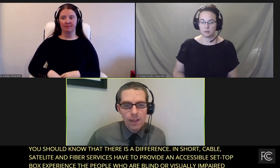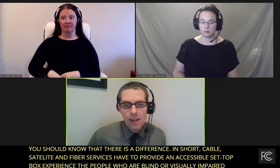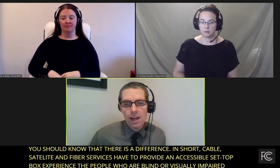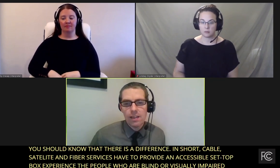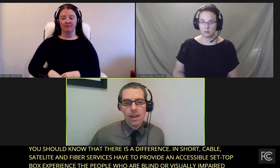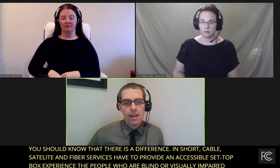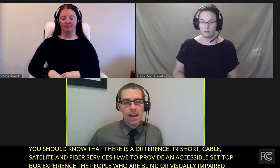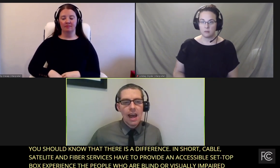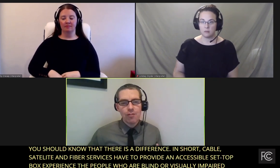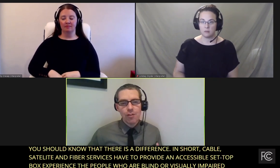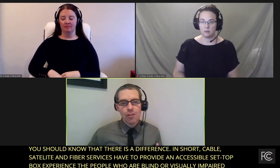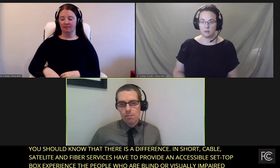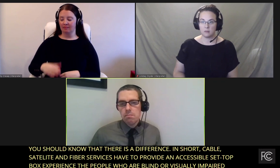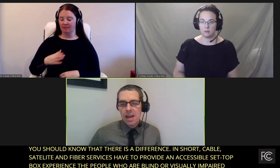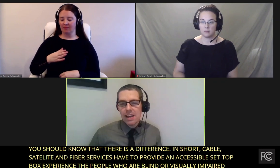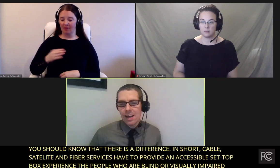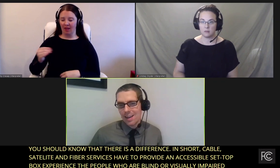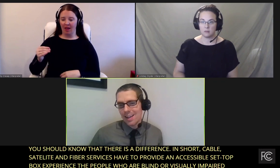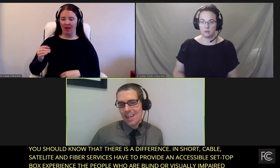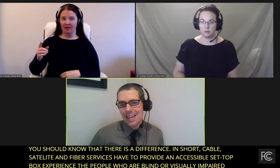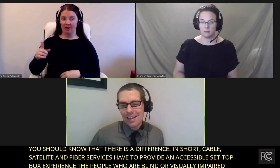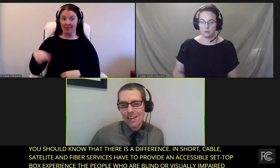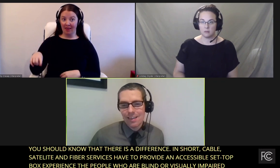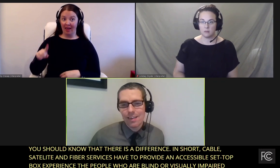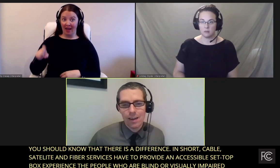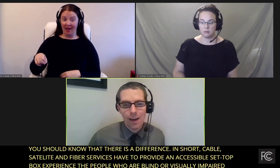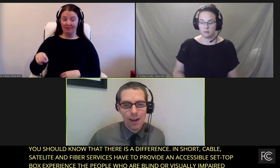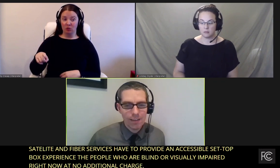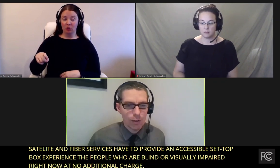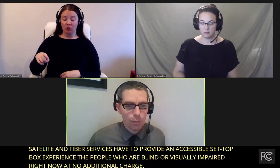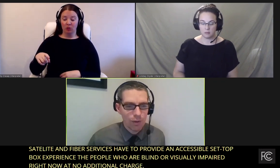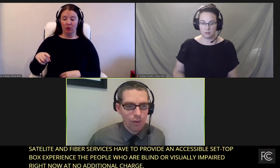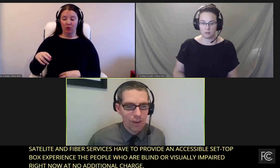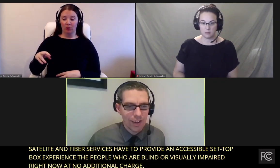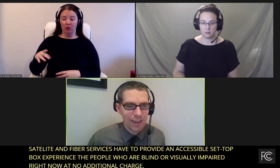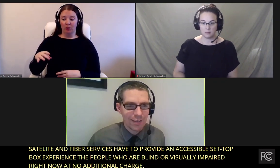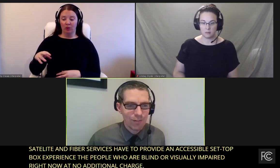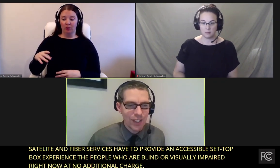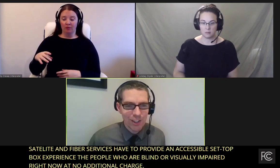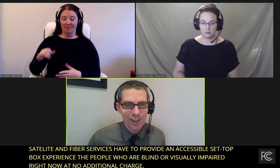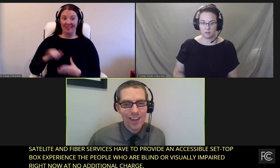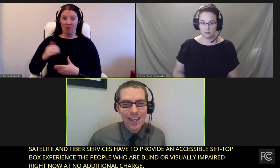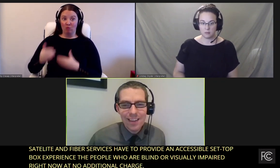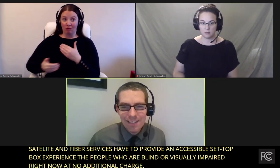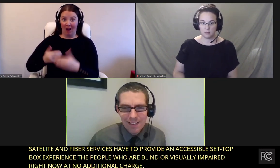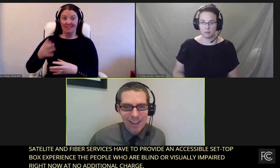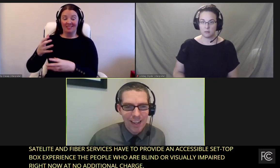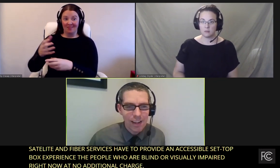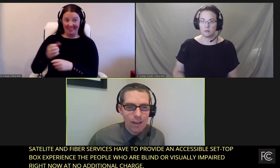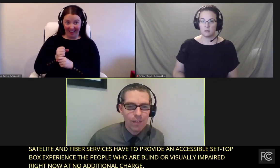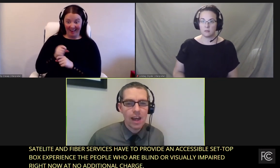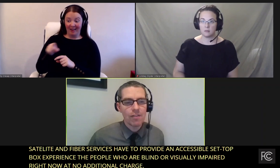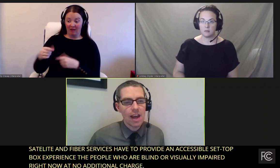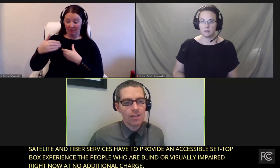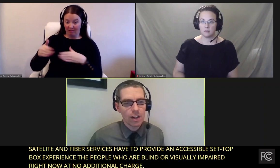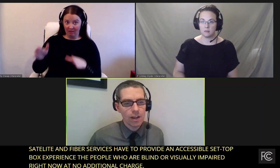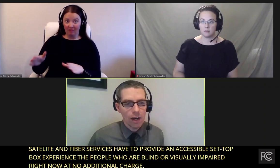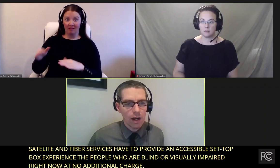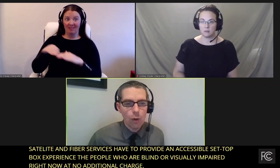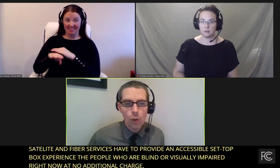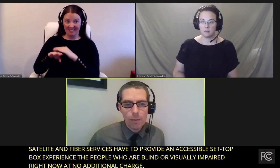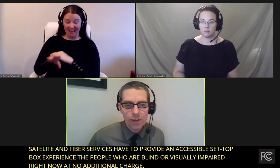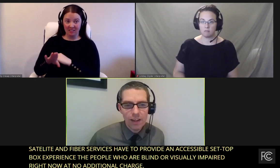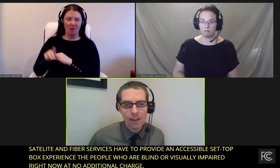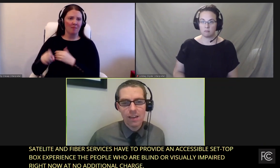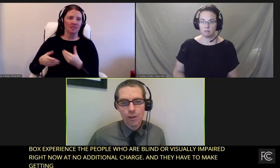And they have to make getting this accessible feature easy to get. They have to have